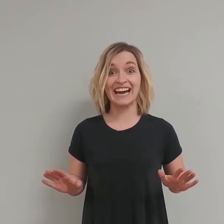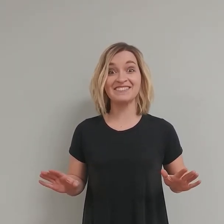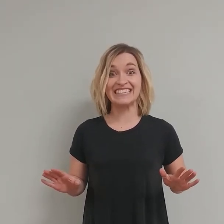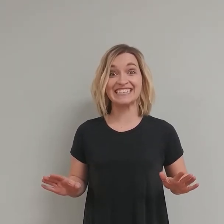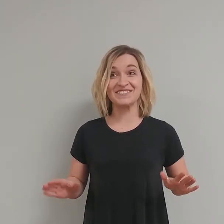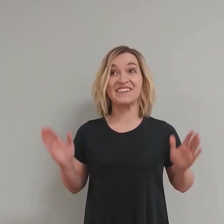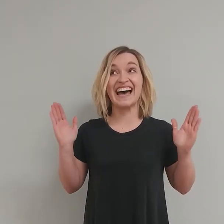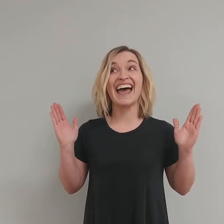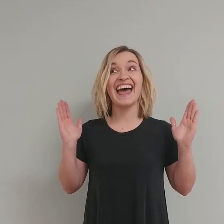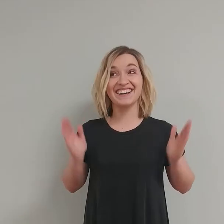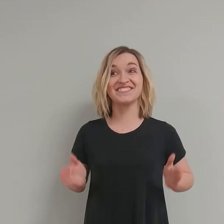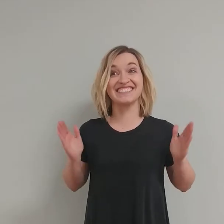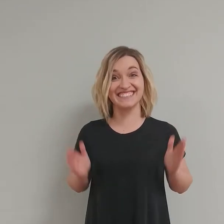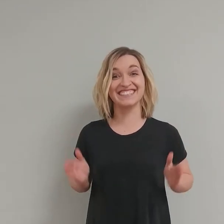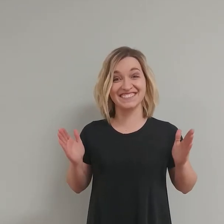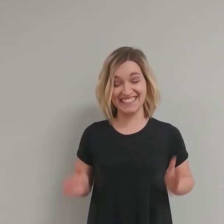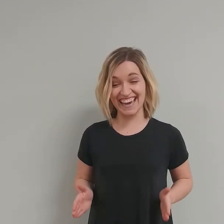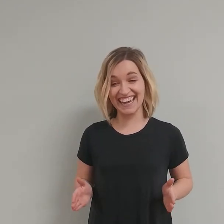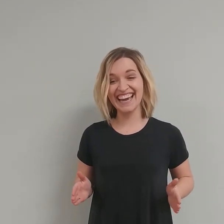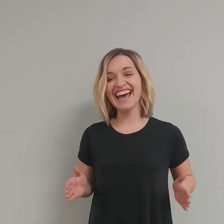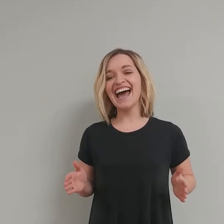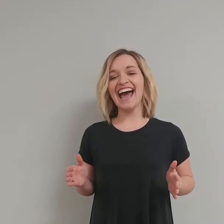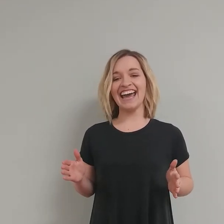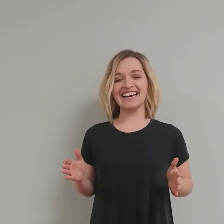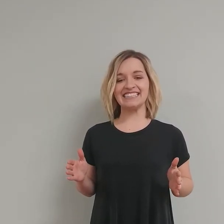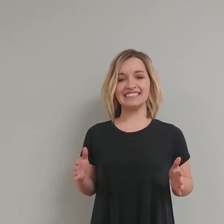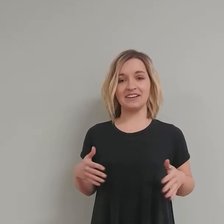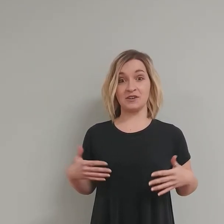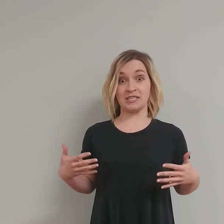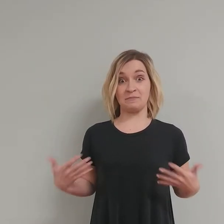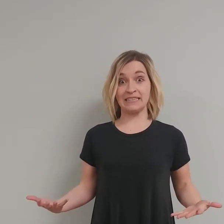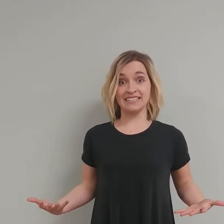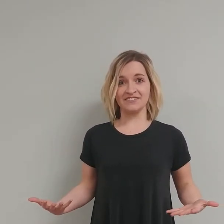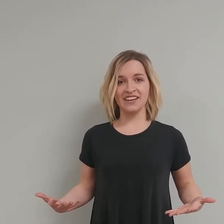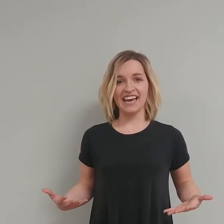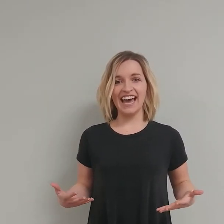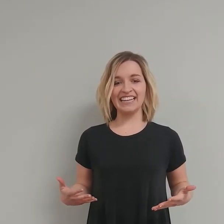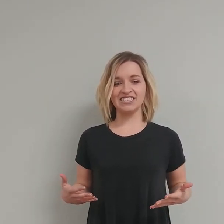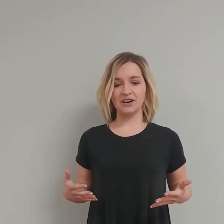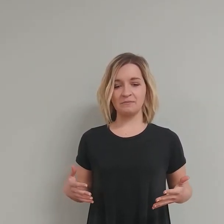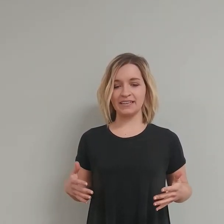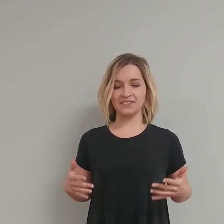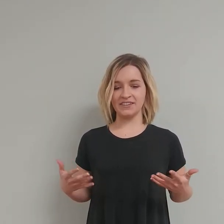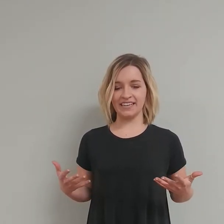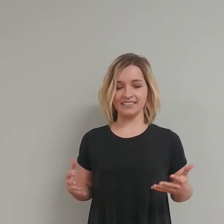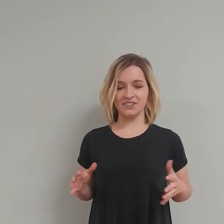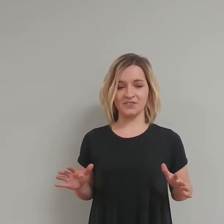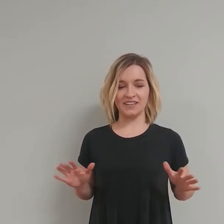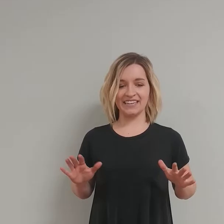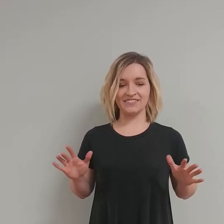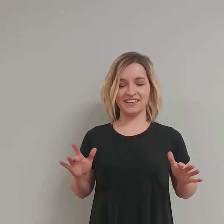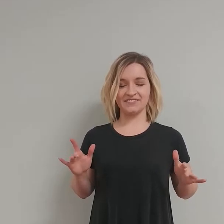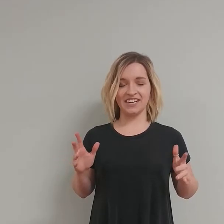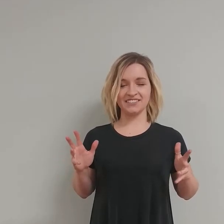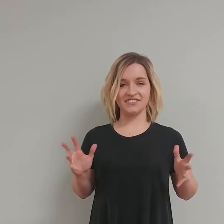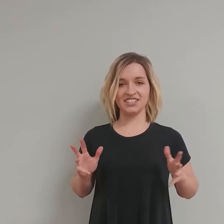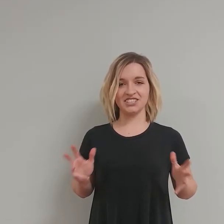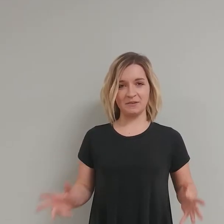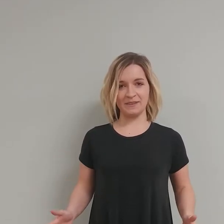I would eat them every single day, and they were expensive. And so I'm like, okay, well, I've got to figure something